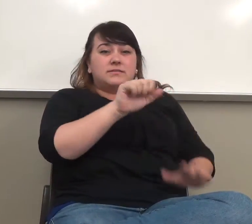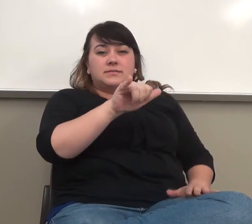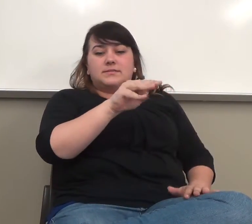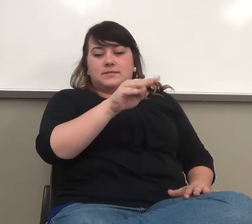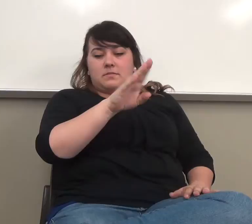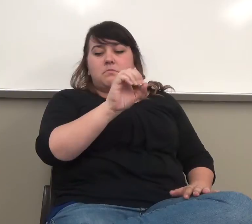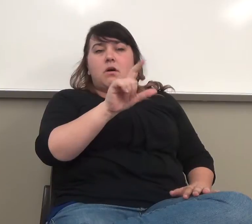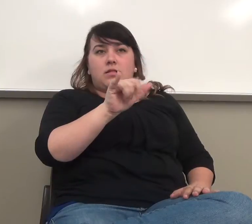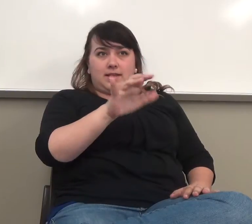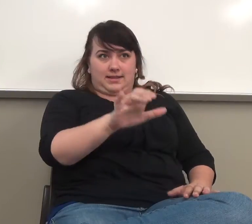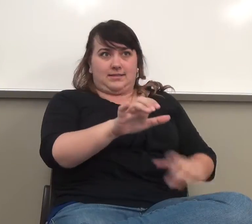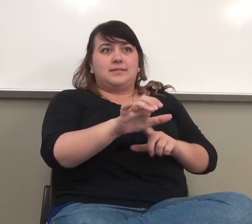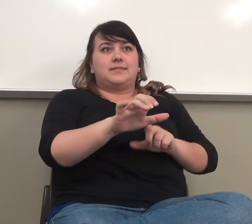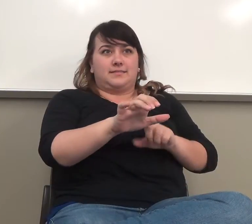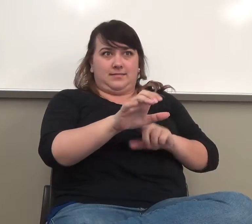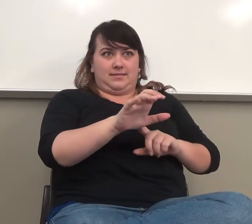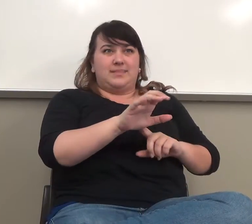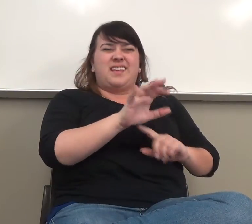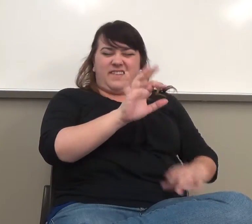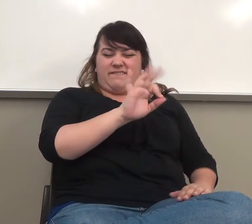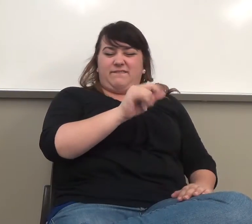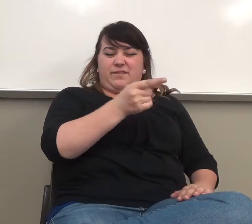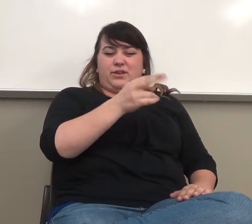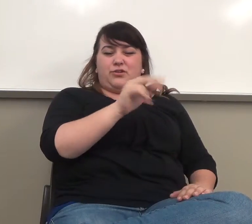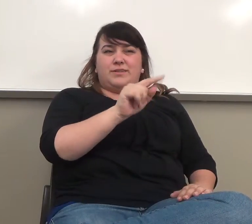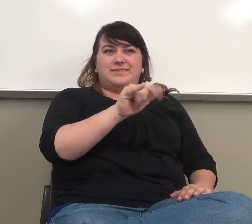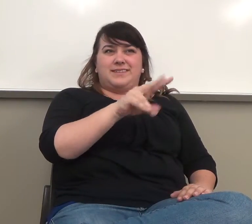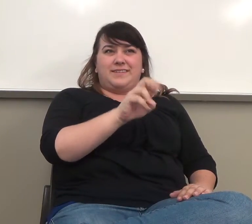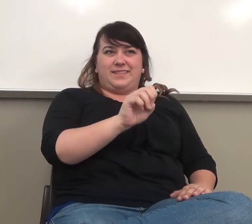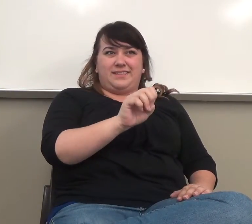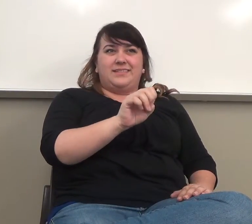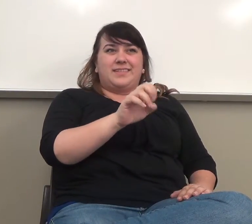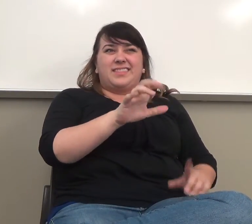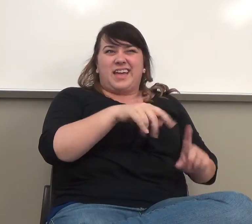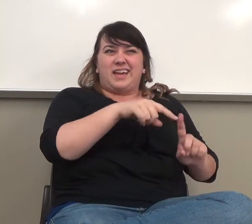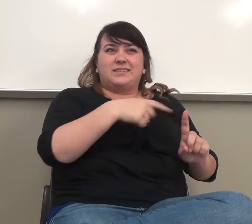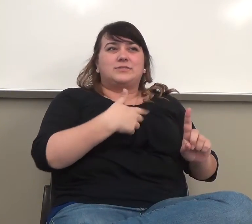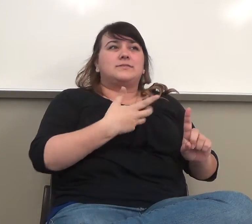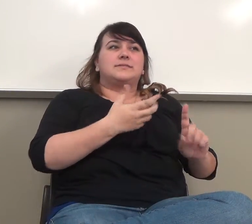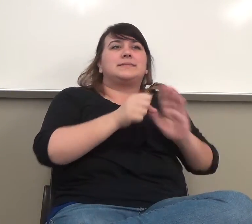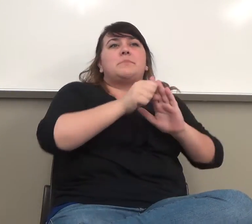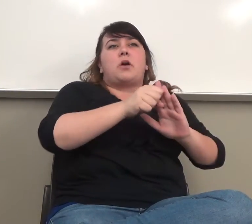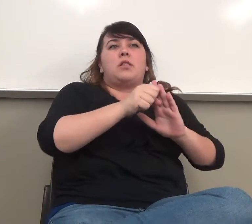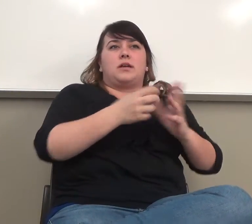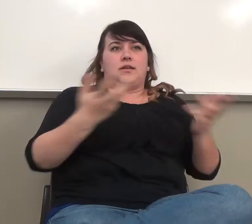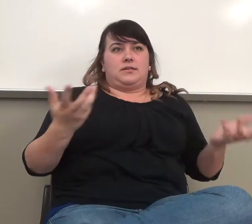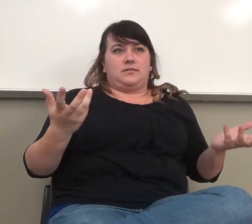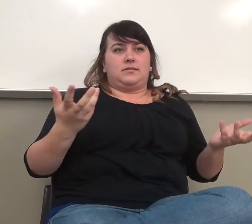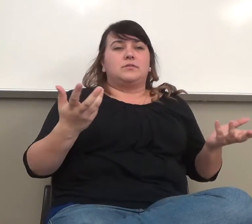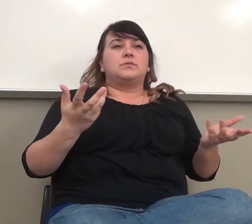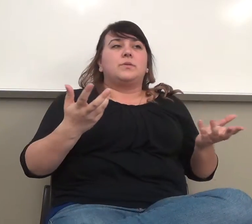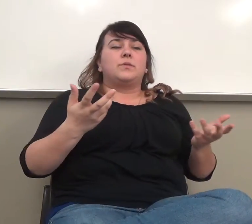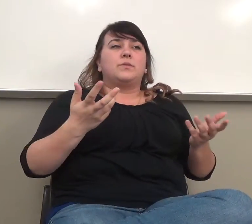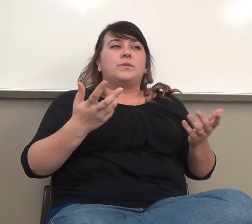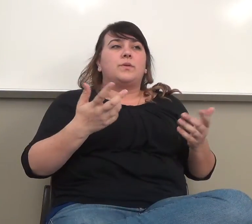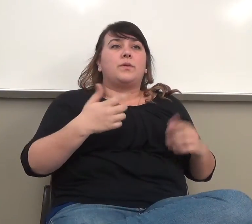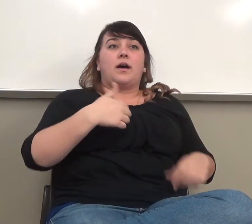go. Yeah. It's kind of like symbolism. Okay? So when I said, oops, when I said,